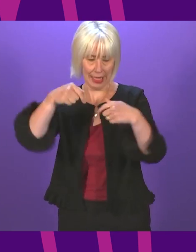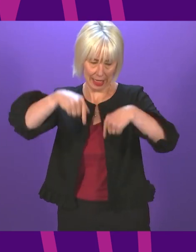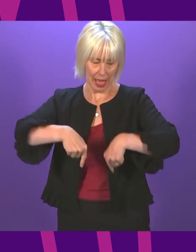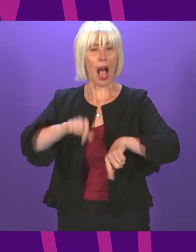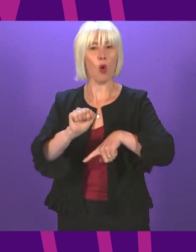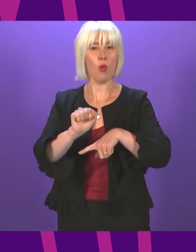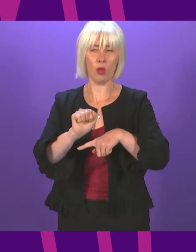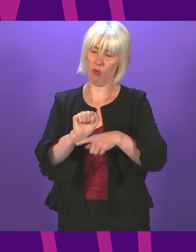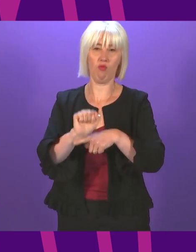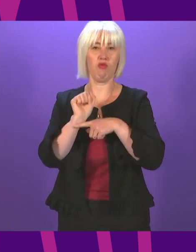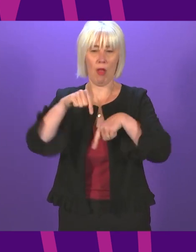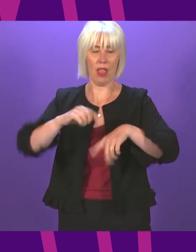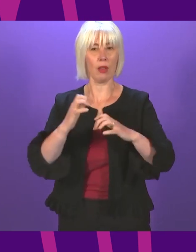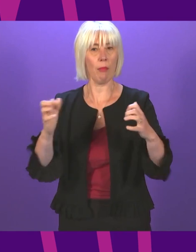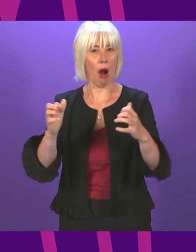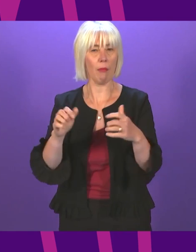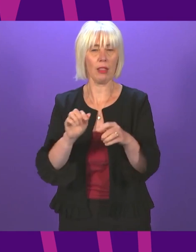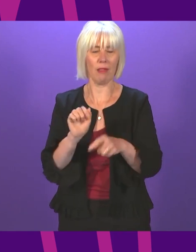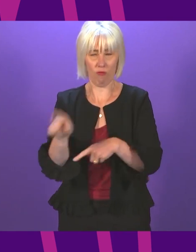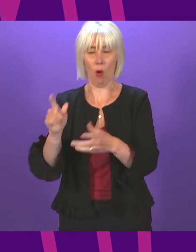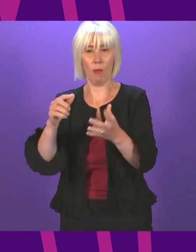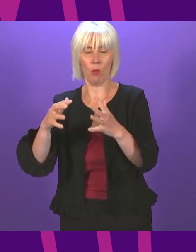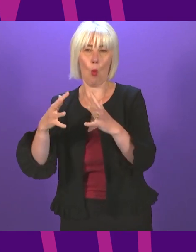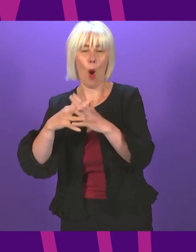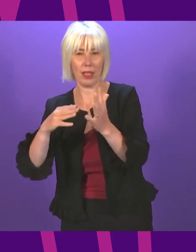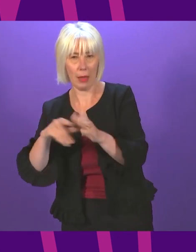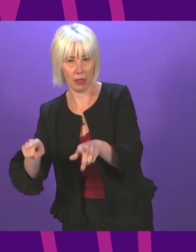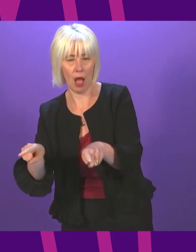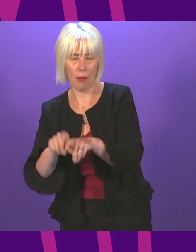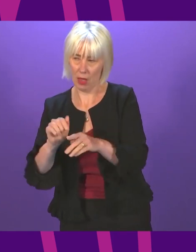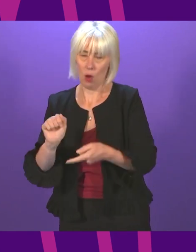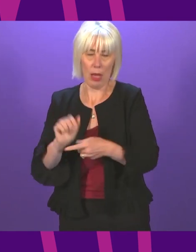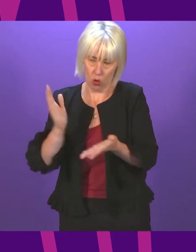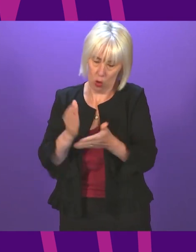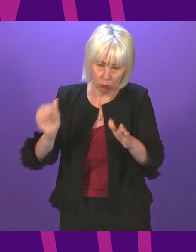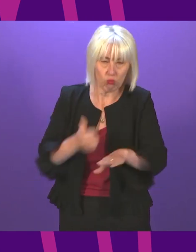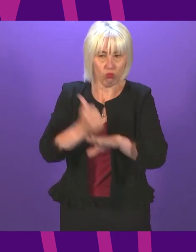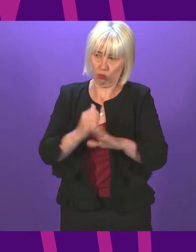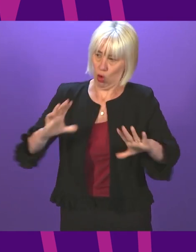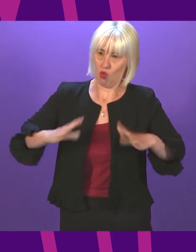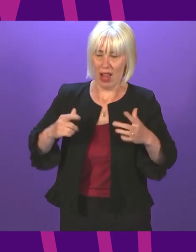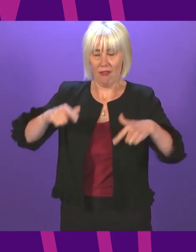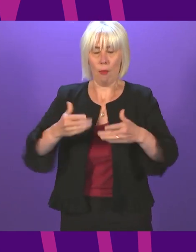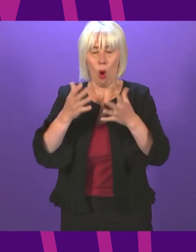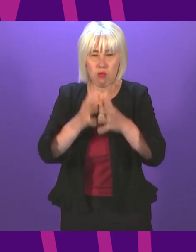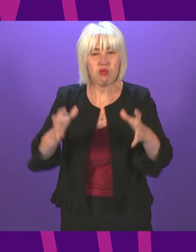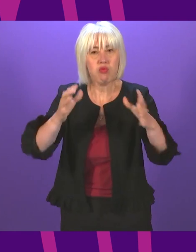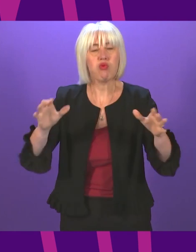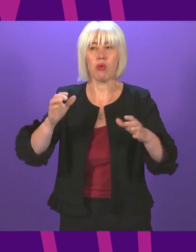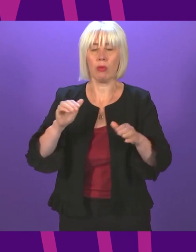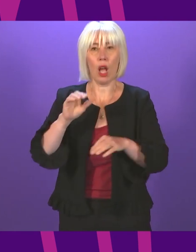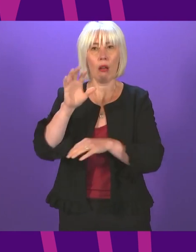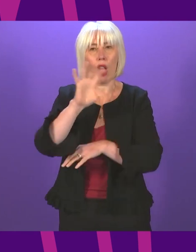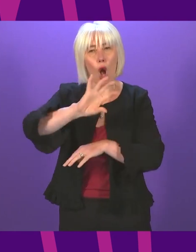from Westminster, but also equipping it with the full powers it needs to build a fairer, more prosperous country, is to make this Parliament